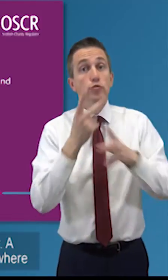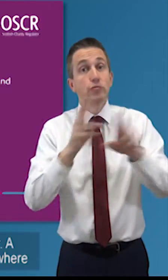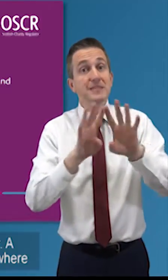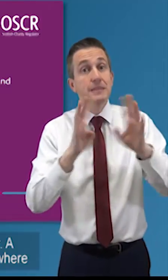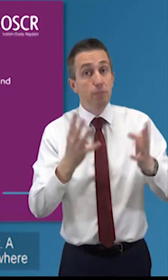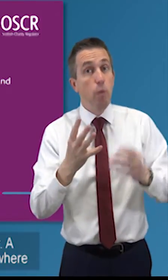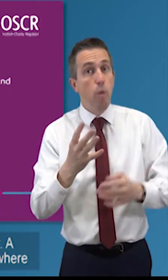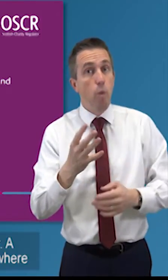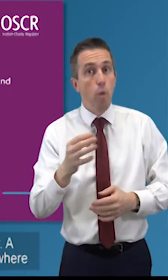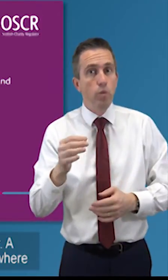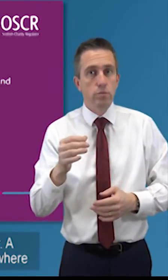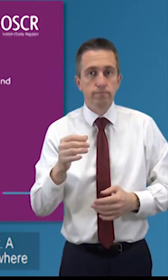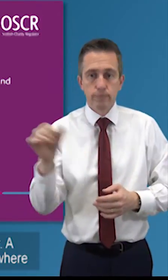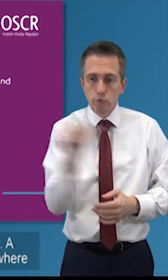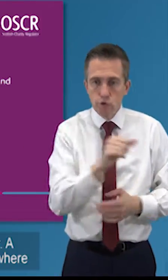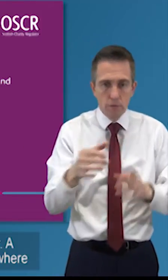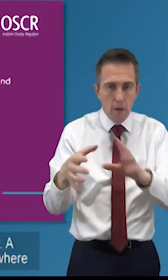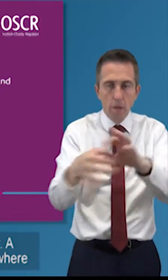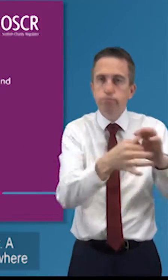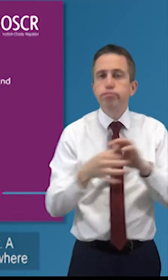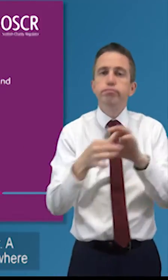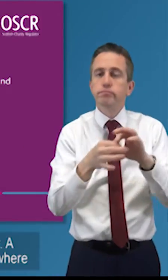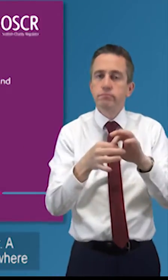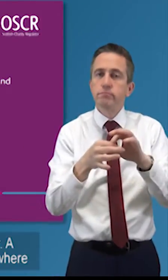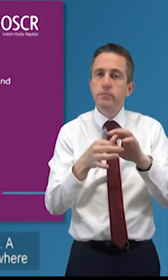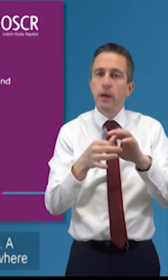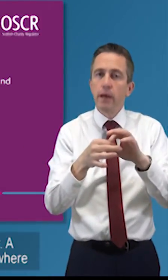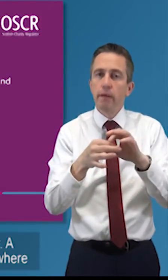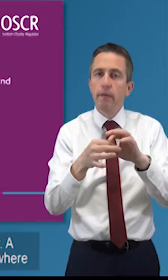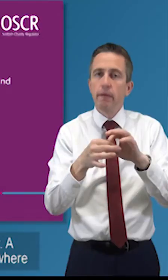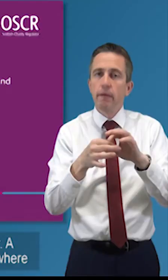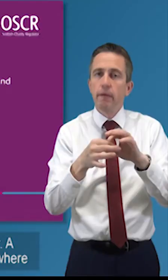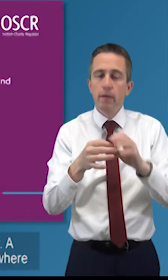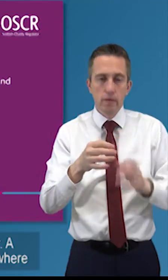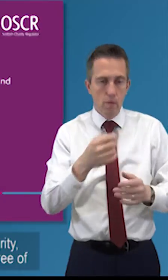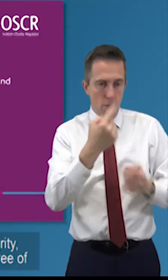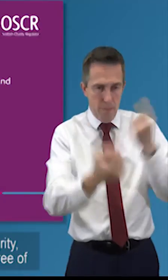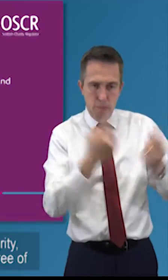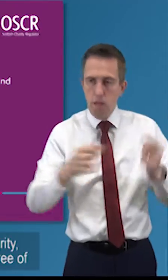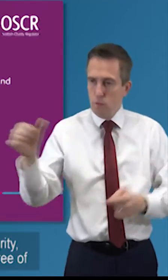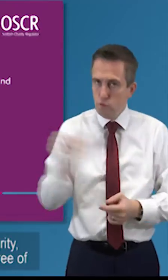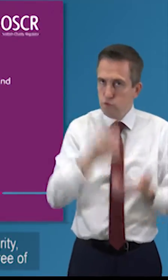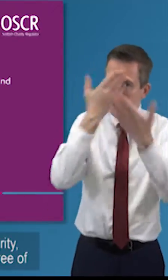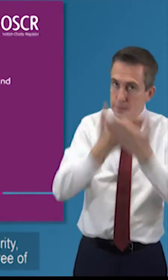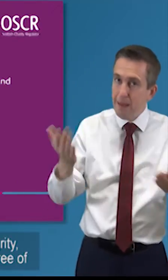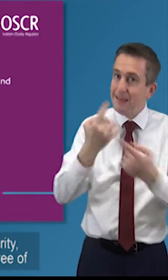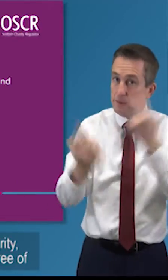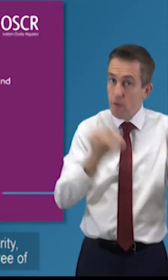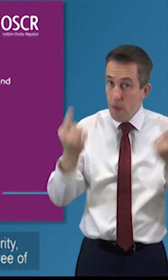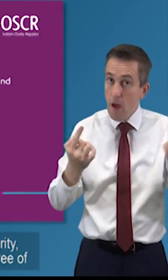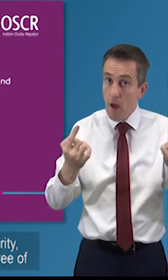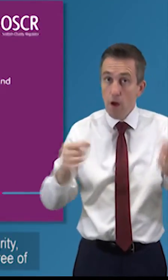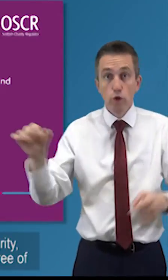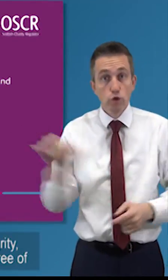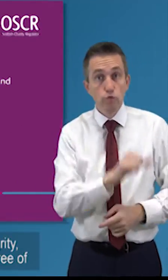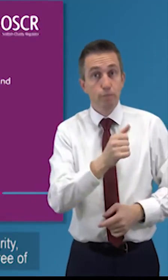board collectively and individually is one where people show mutual respect